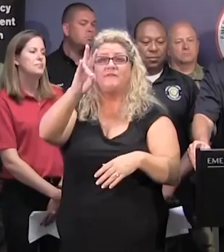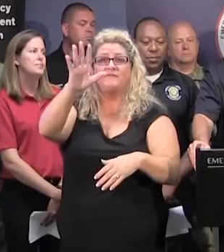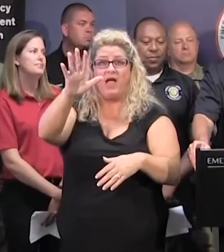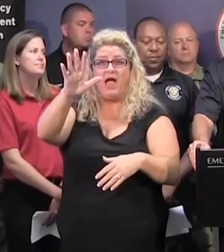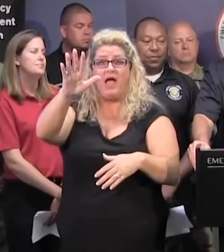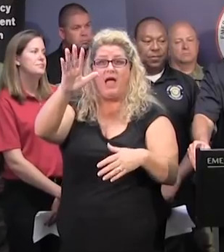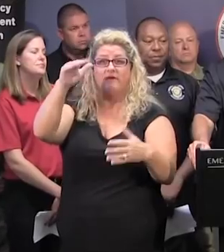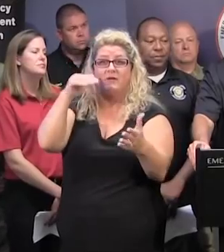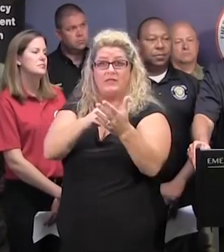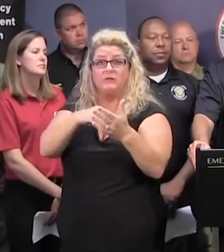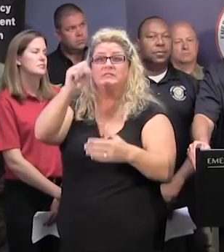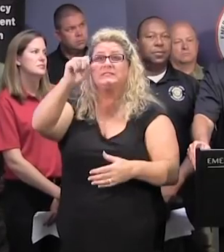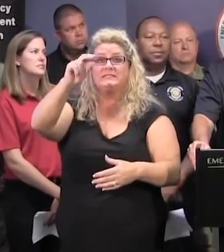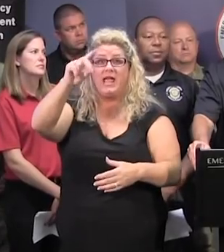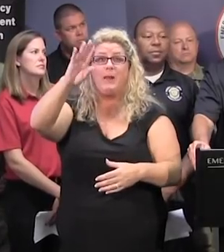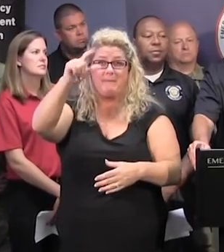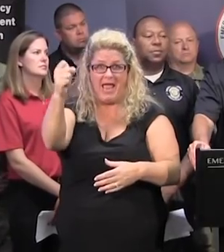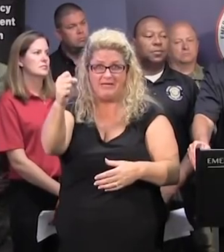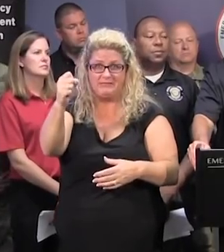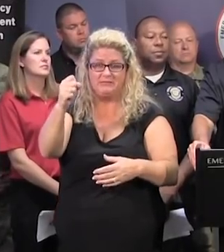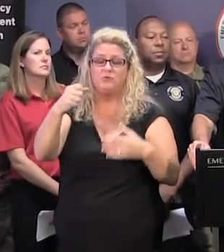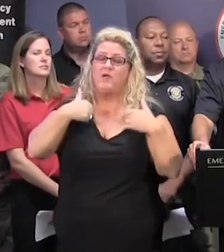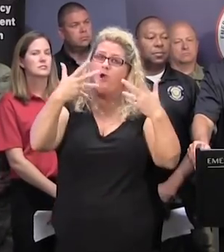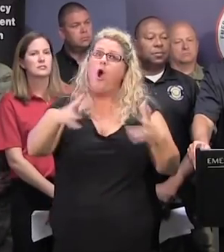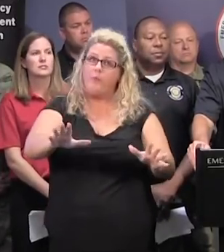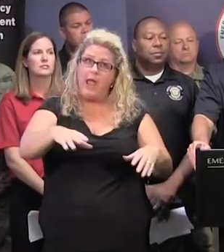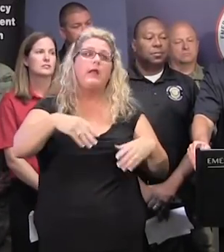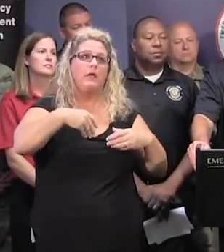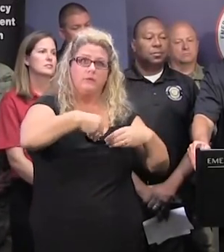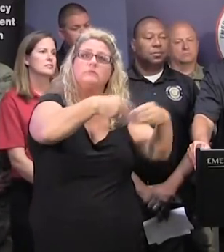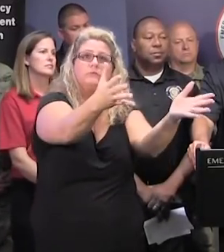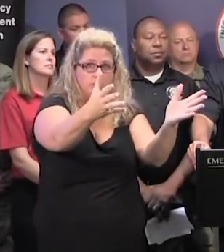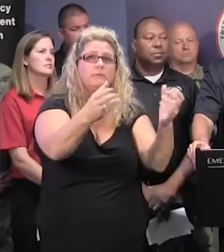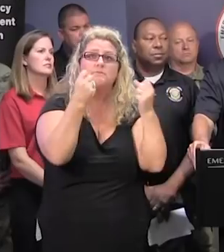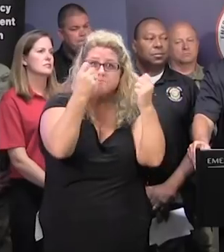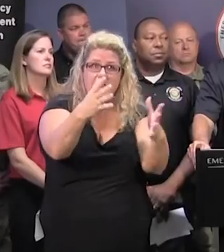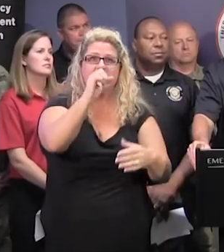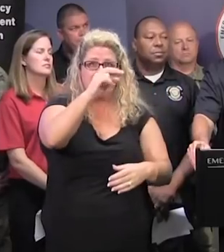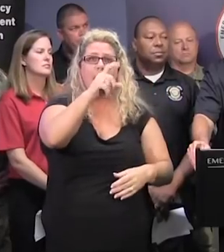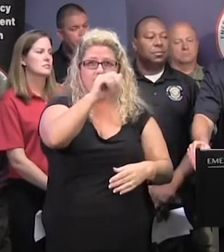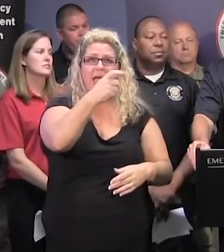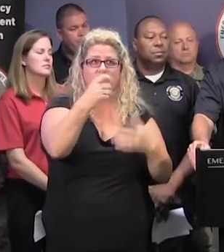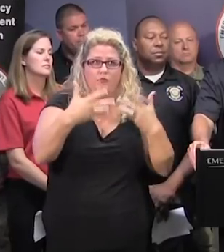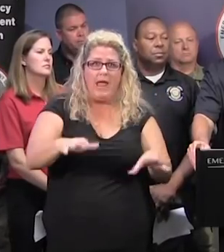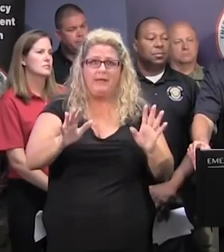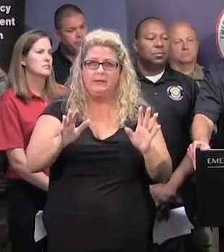them. We've already issued over 250,000 sandbags out at the county level. The most likely